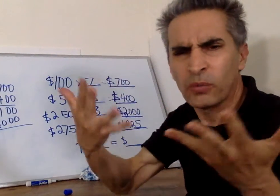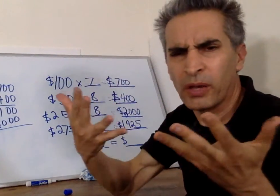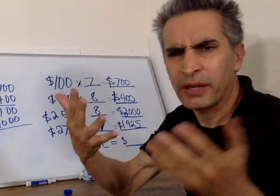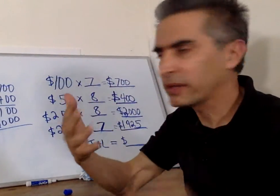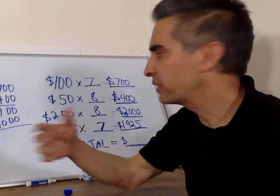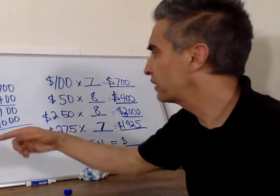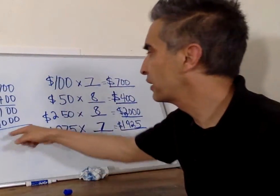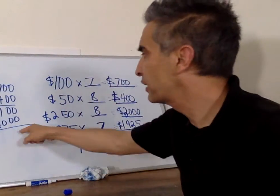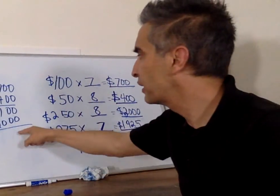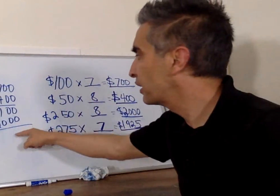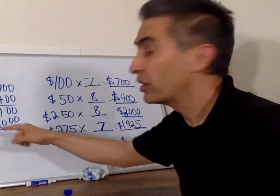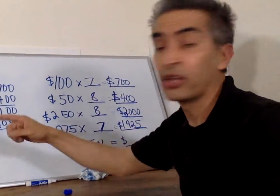and that equals